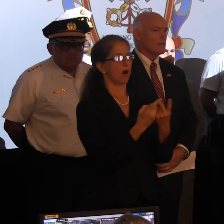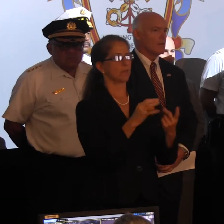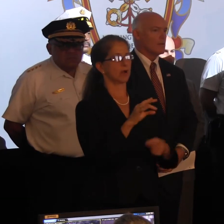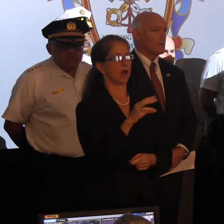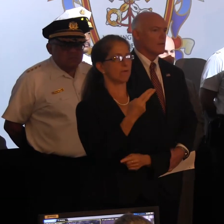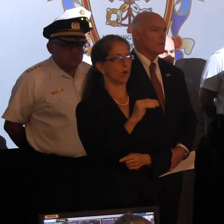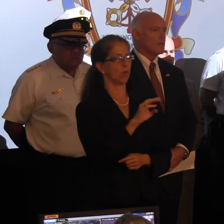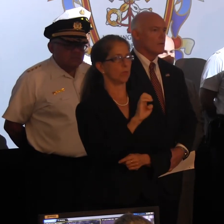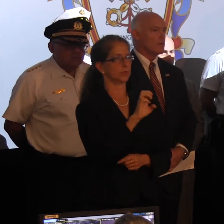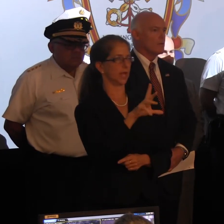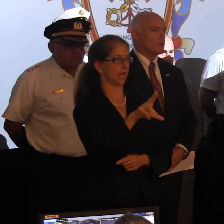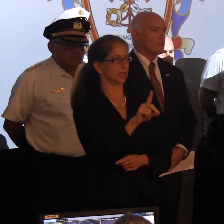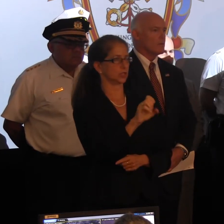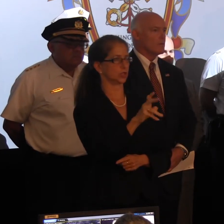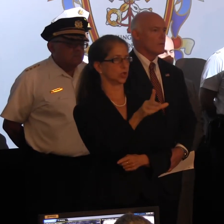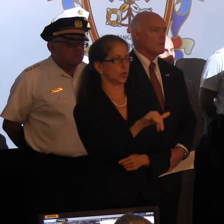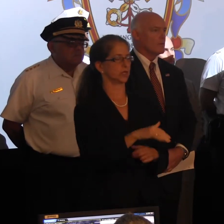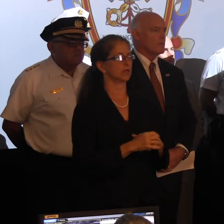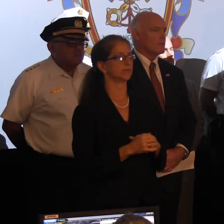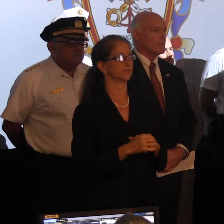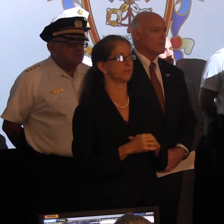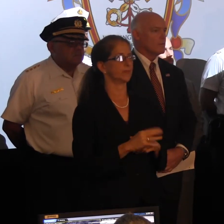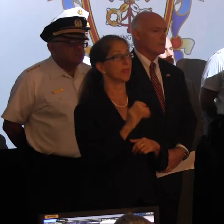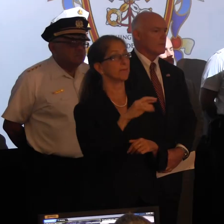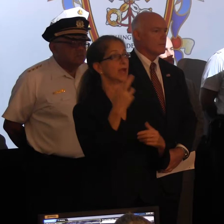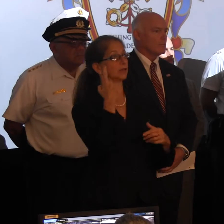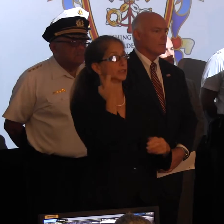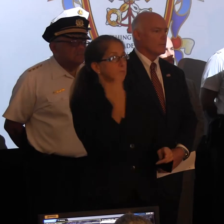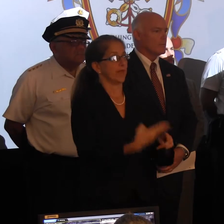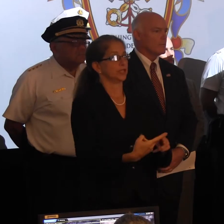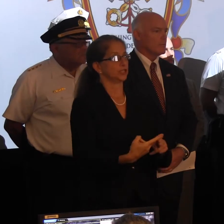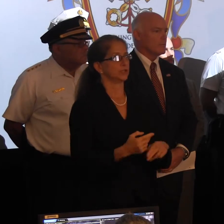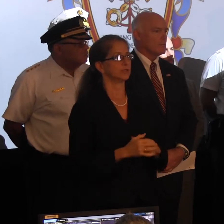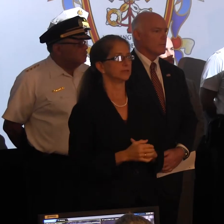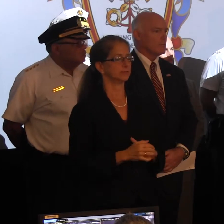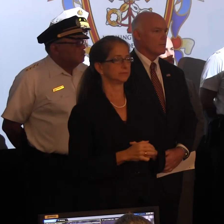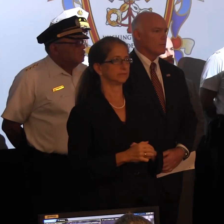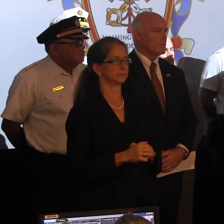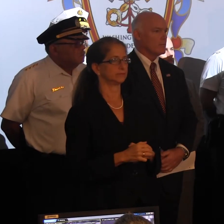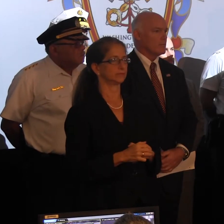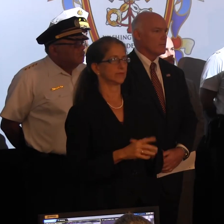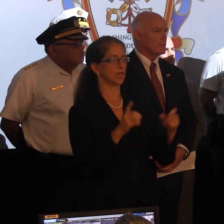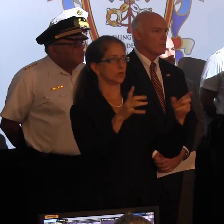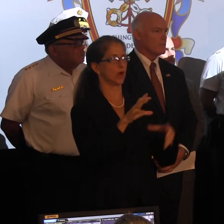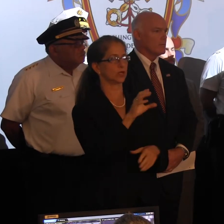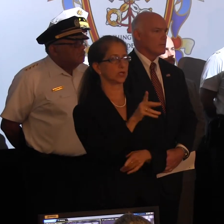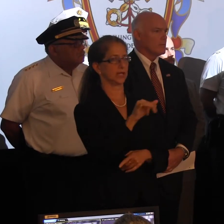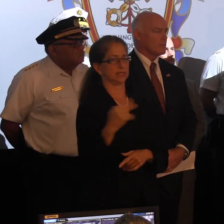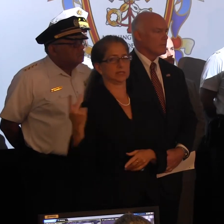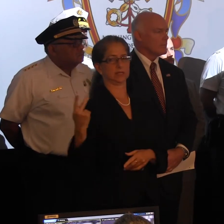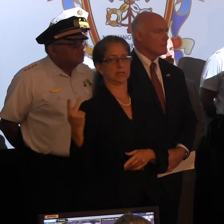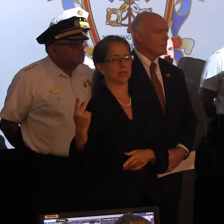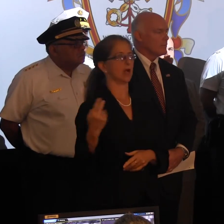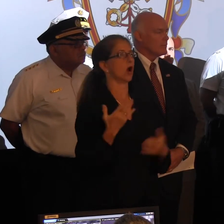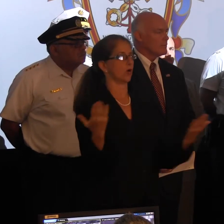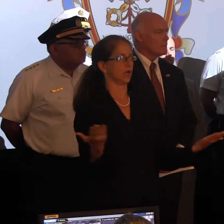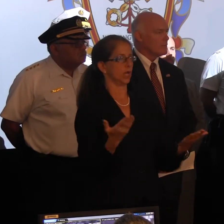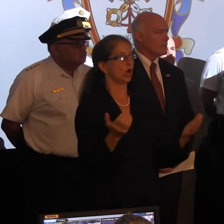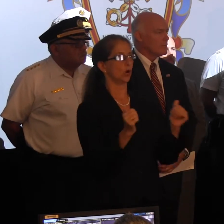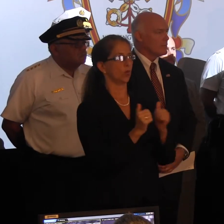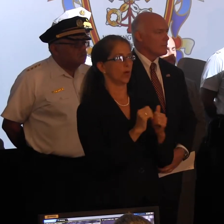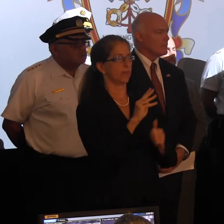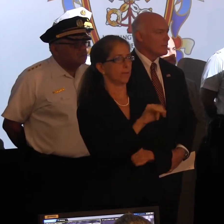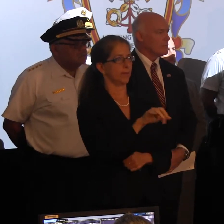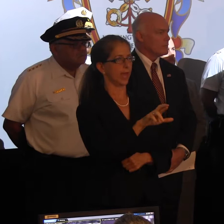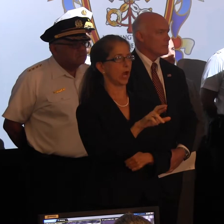Security. As the Mayor mentioned, Director Clancy and I are here along with